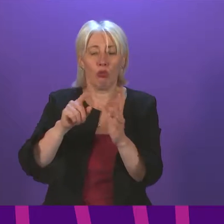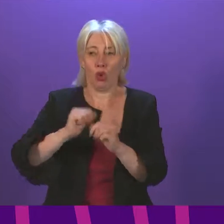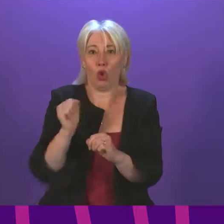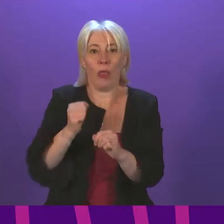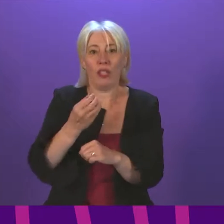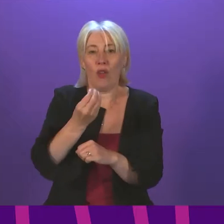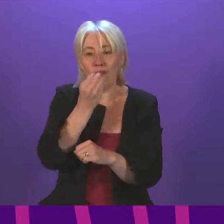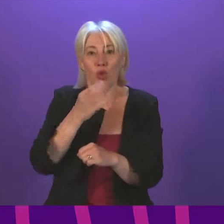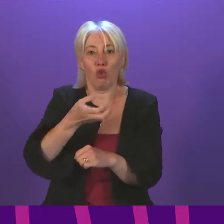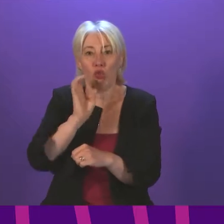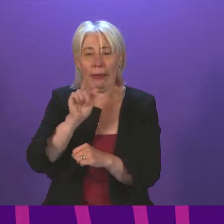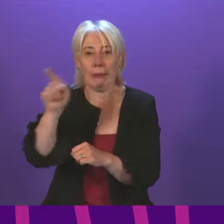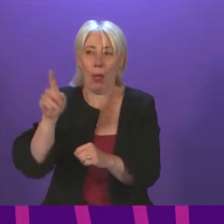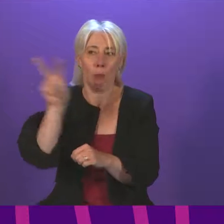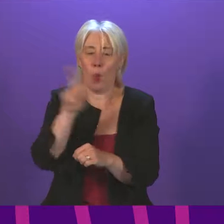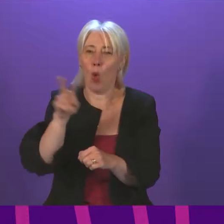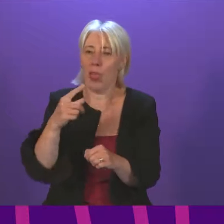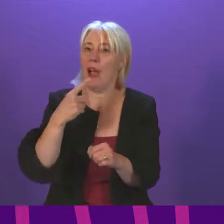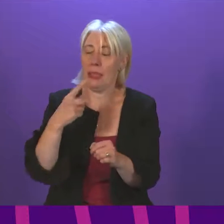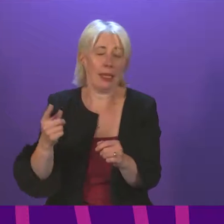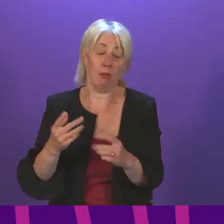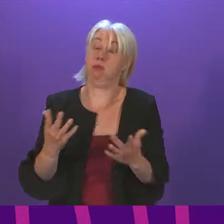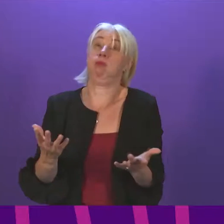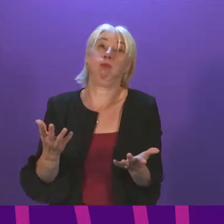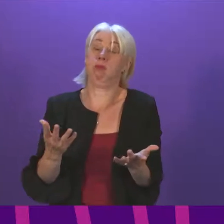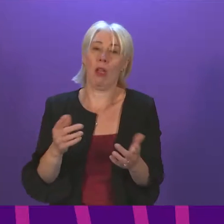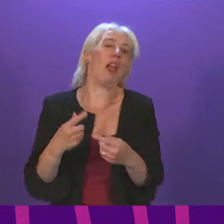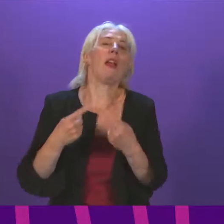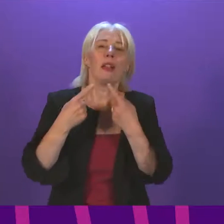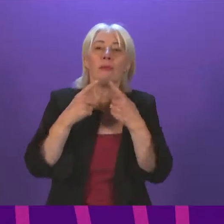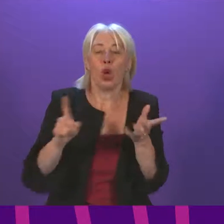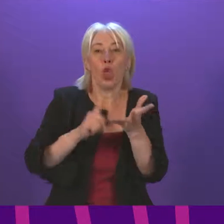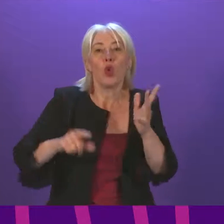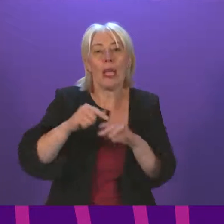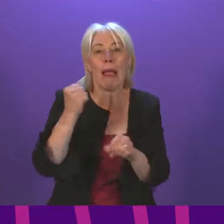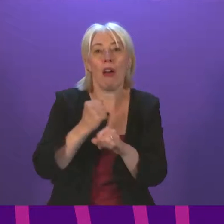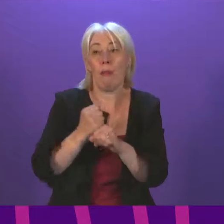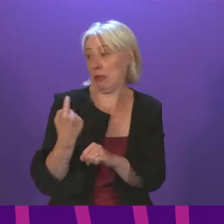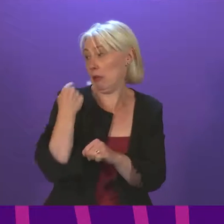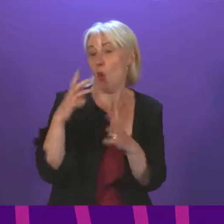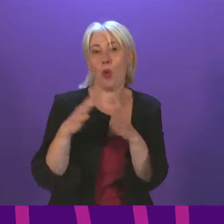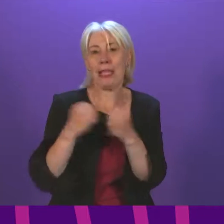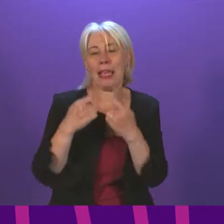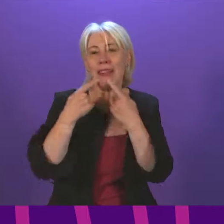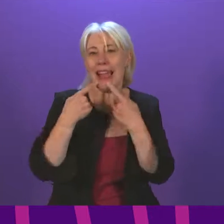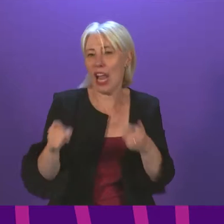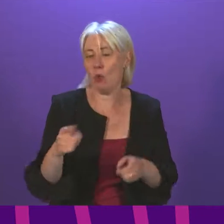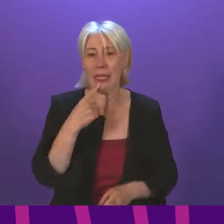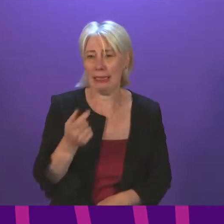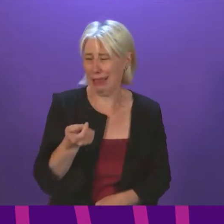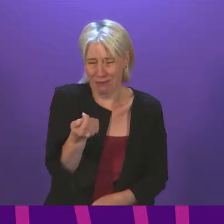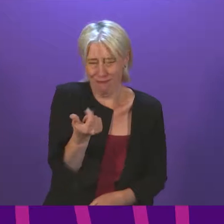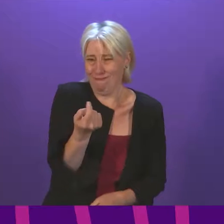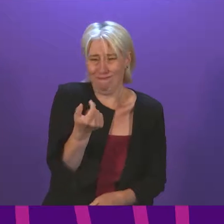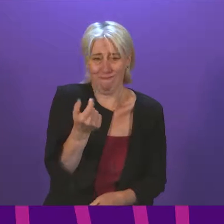and Drink, who has indicated that the measures announced by the UK Government at the weekend were too little and